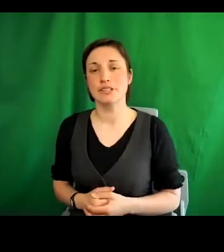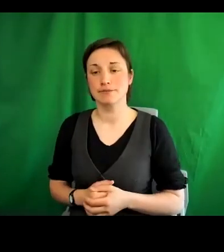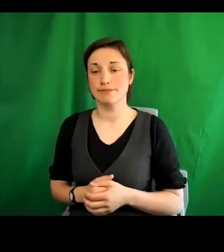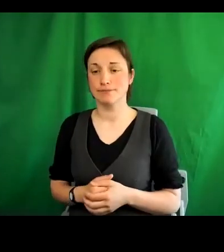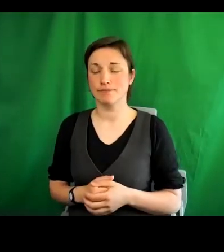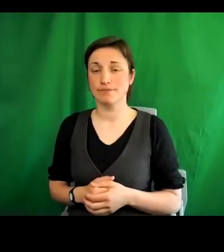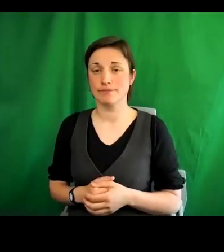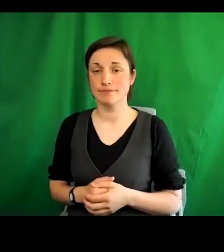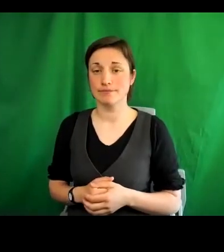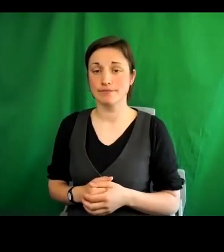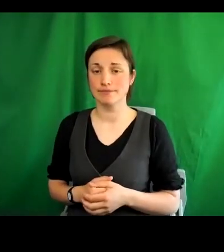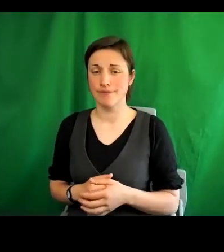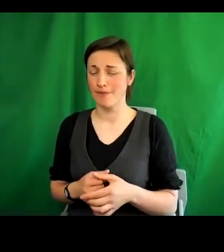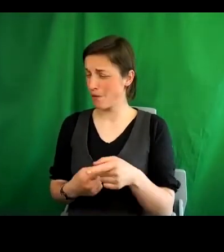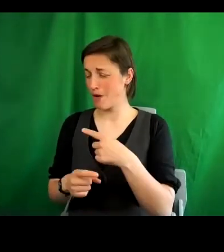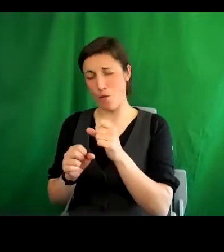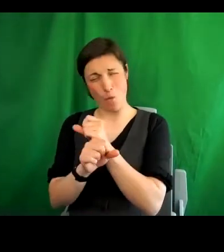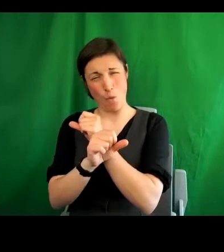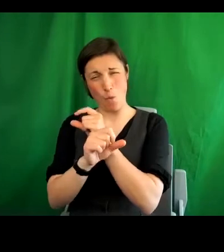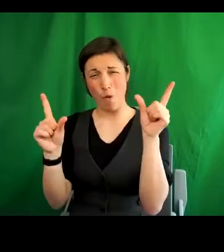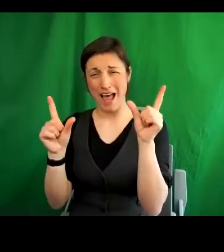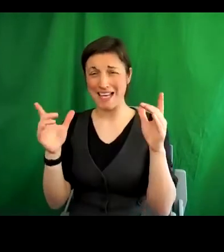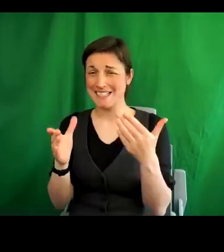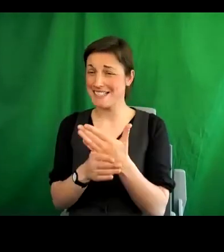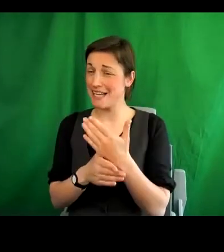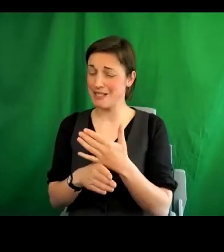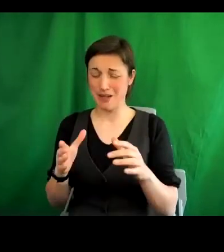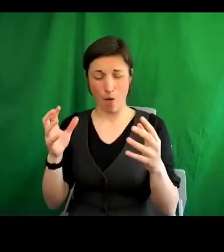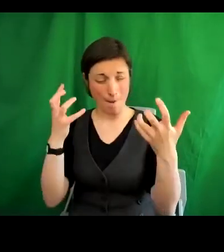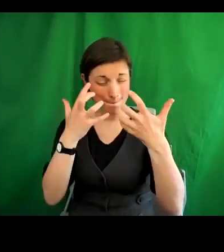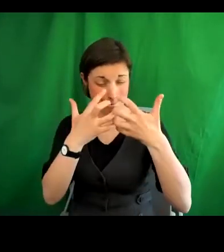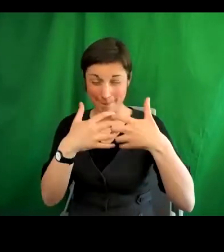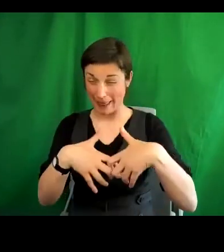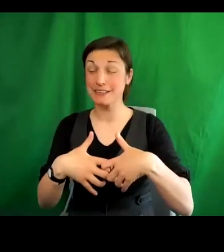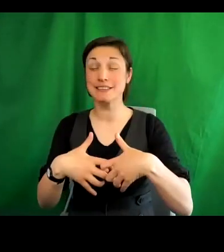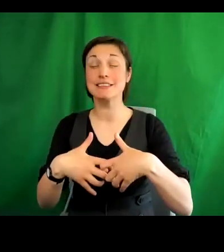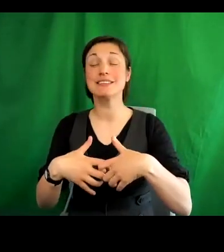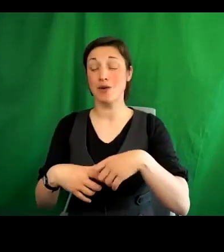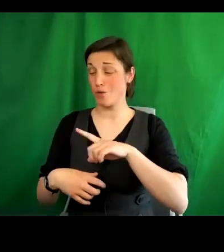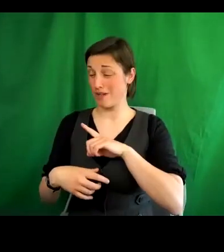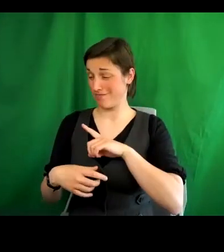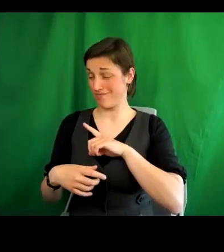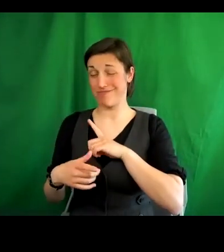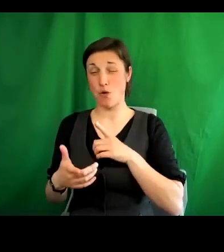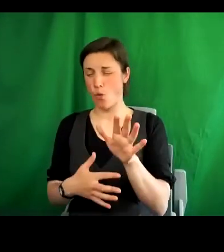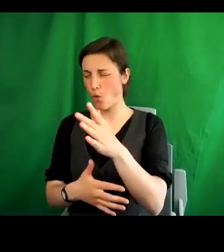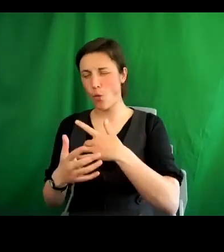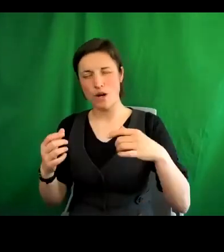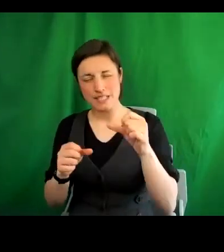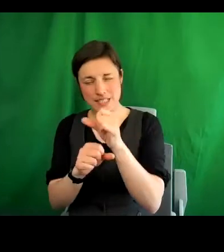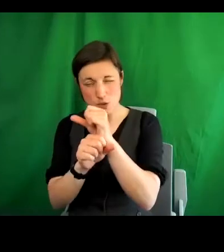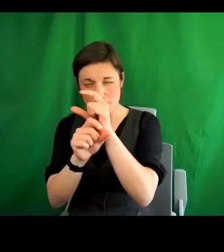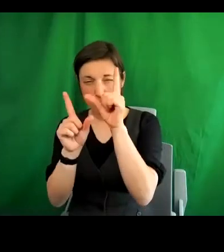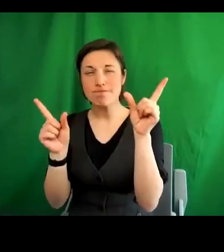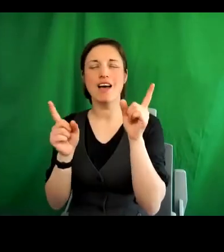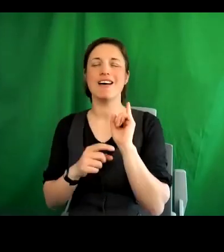well aware of the complexity of the task, not least because it needs all of us to improve our understanding of what human